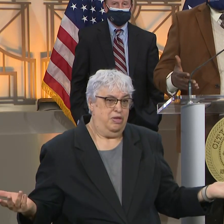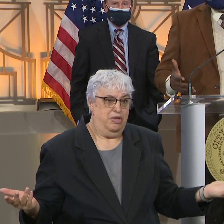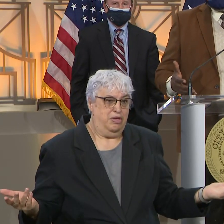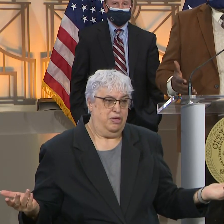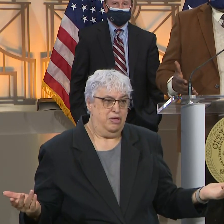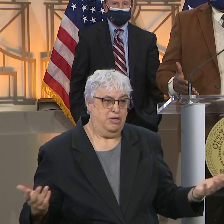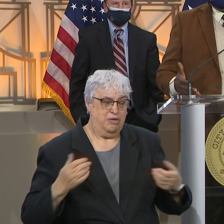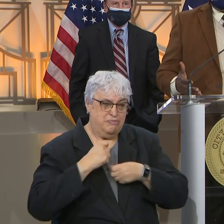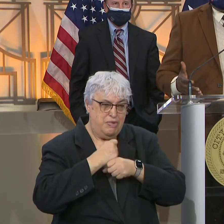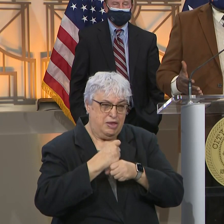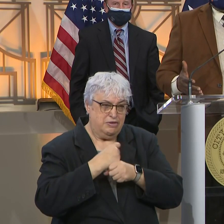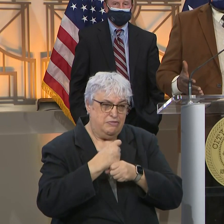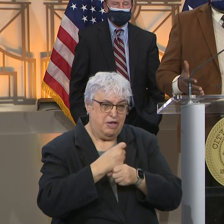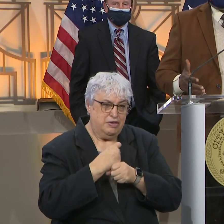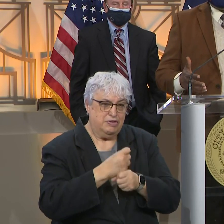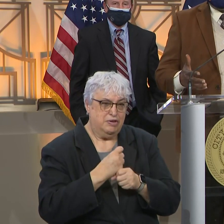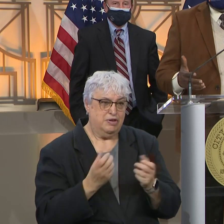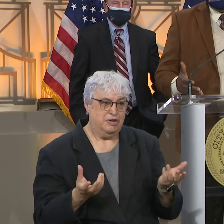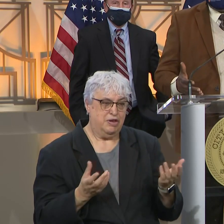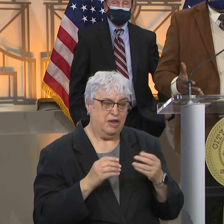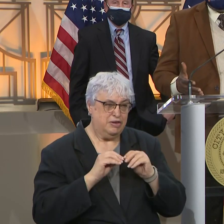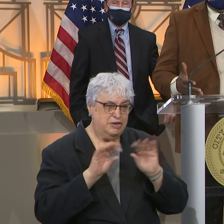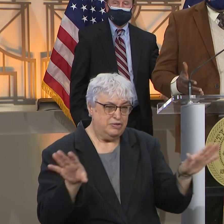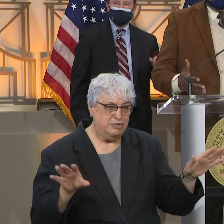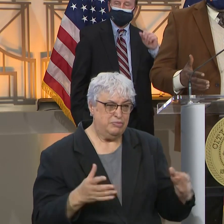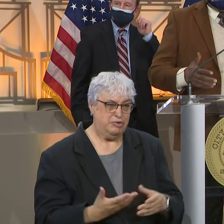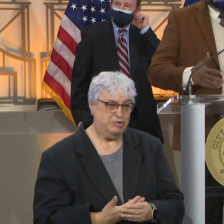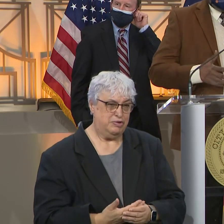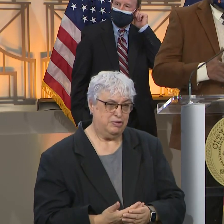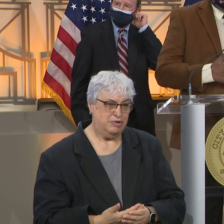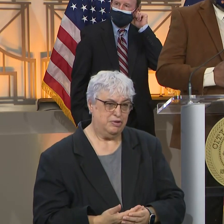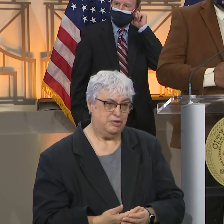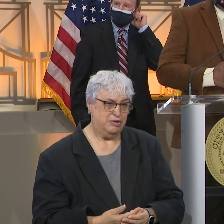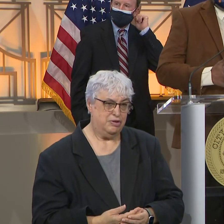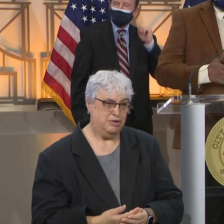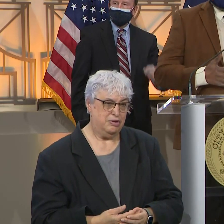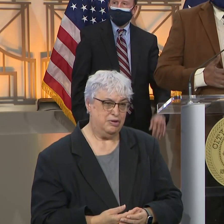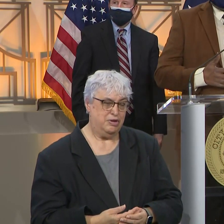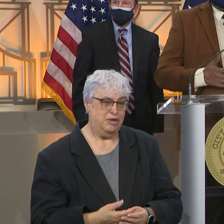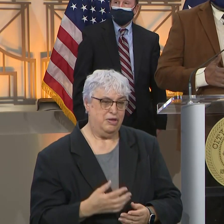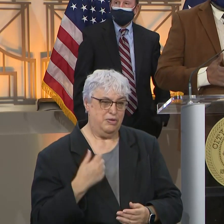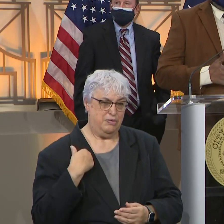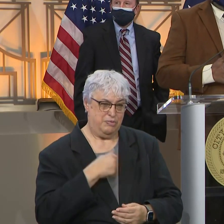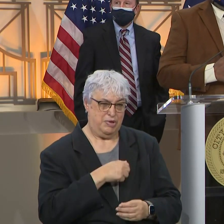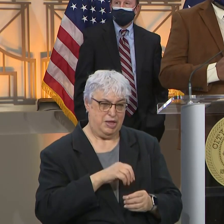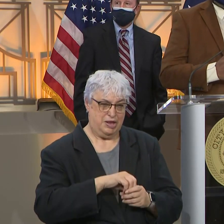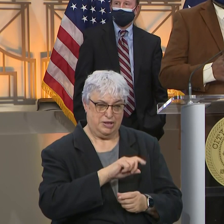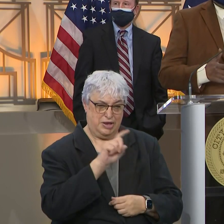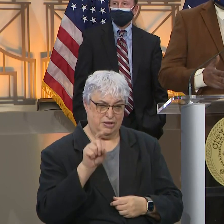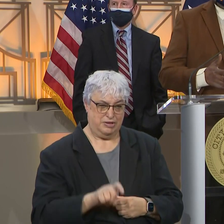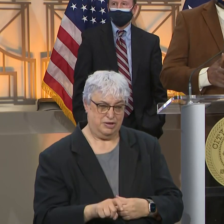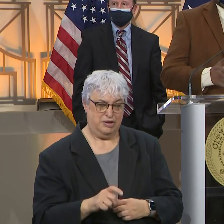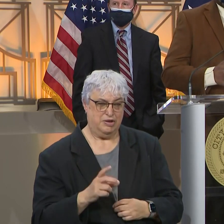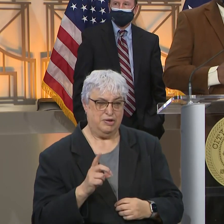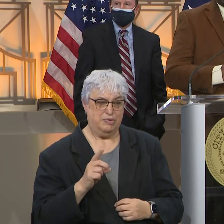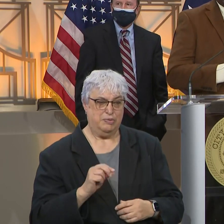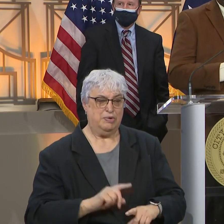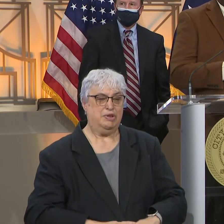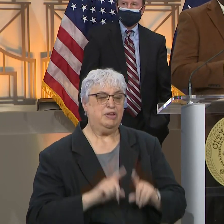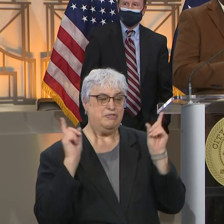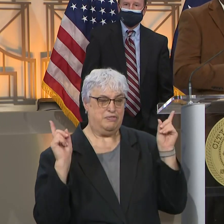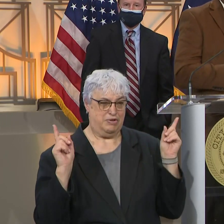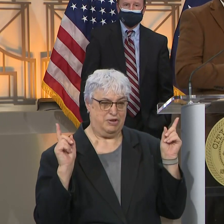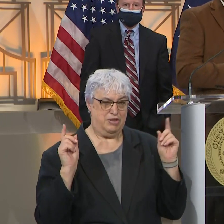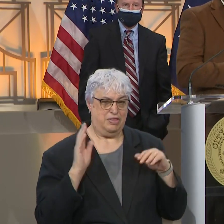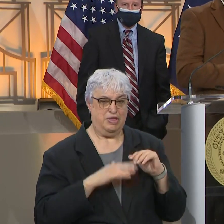manufacturing and distribution. We in Texas did something different than